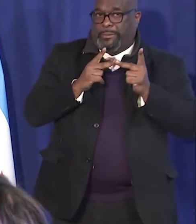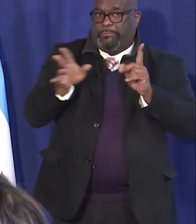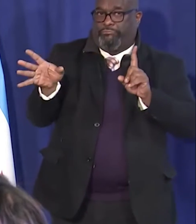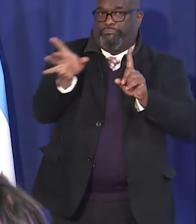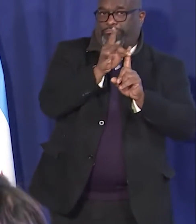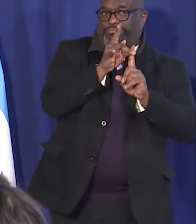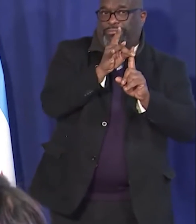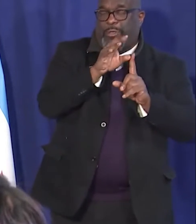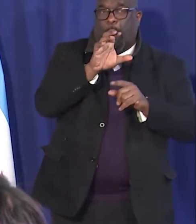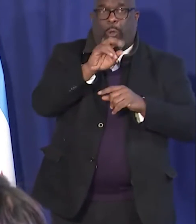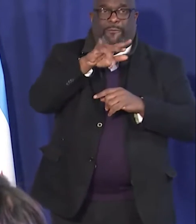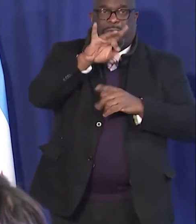why we're focused on them.